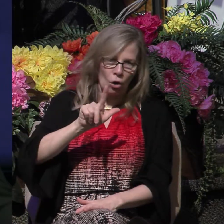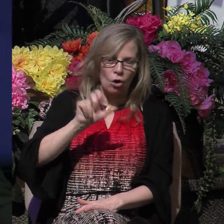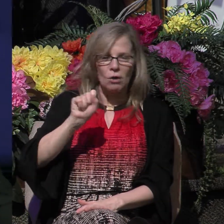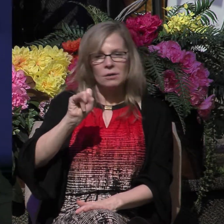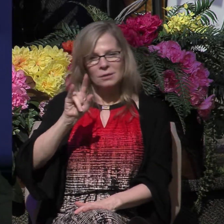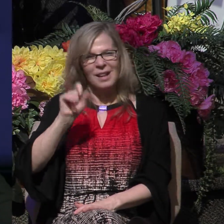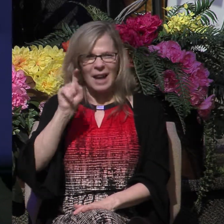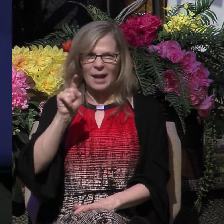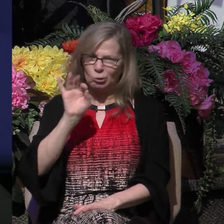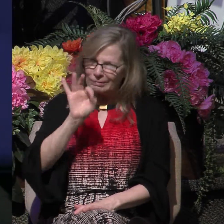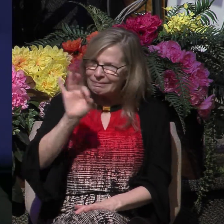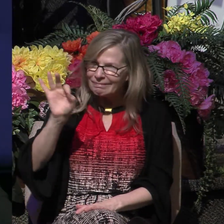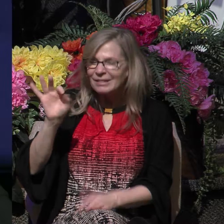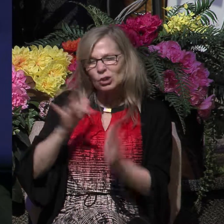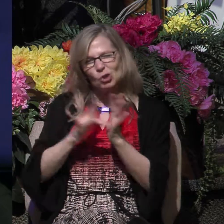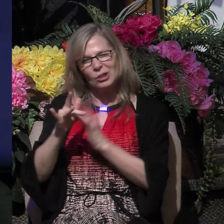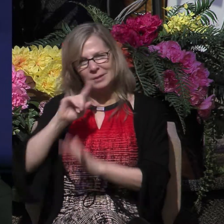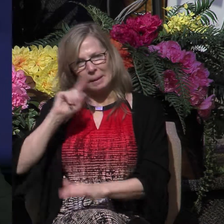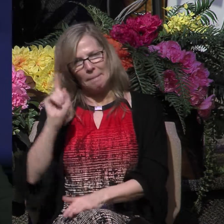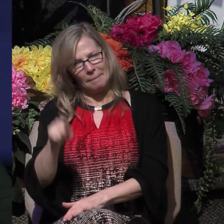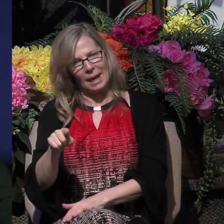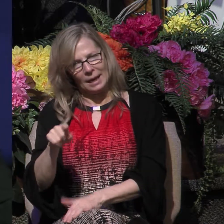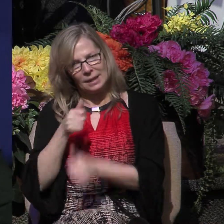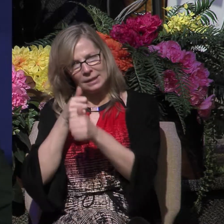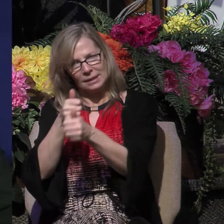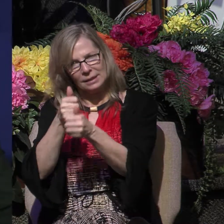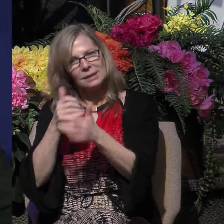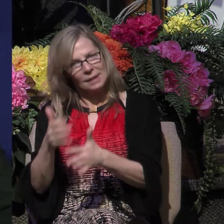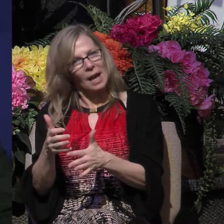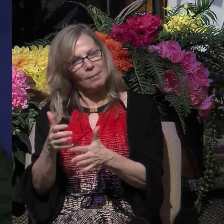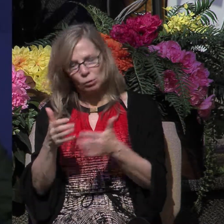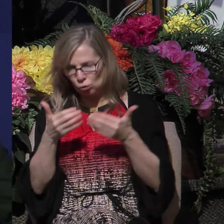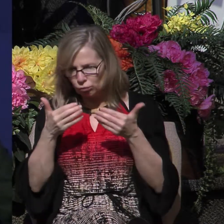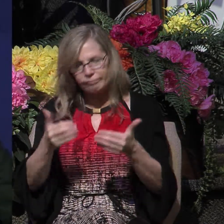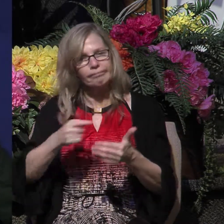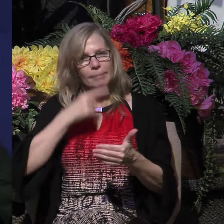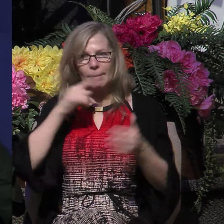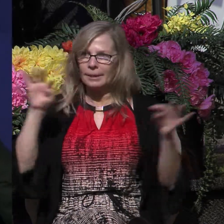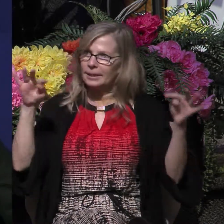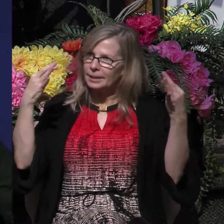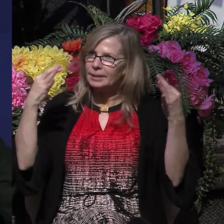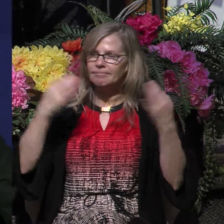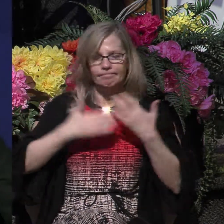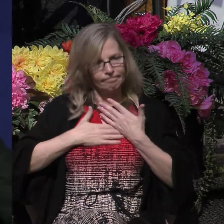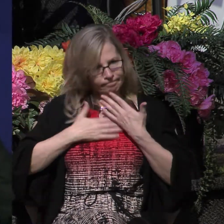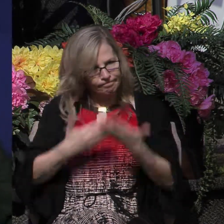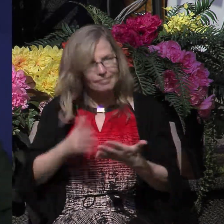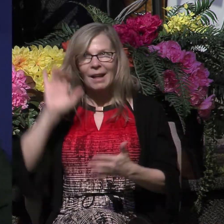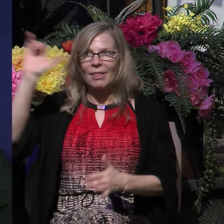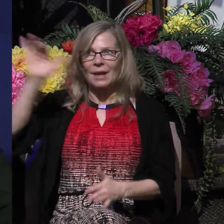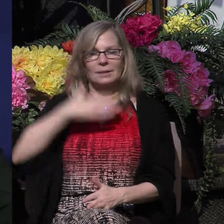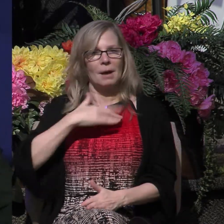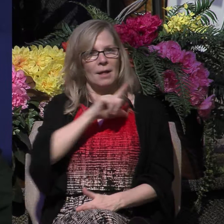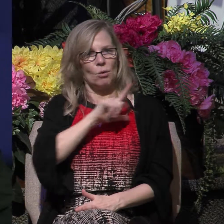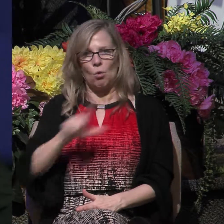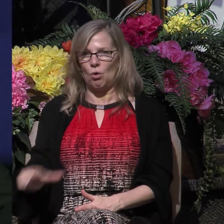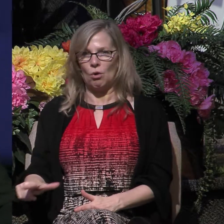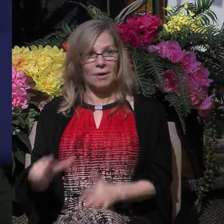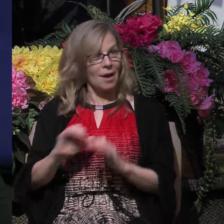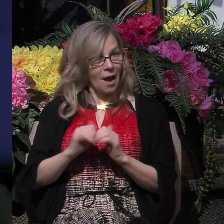these folks that Jesus commanded his disciples to publicly confess him as Lord by being baptized in water. And in